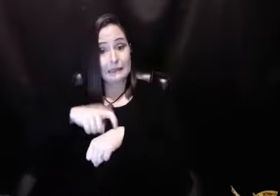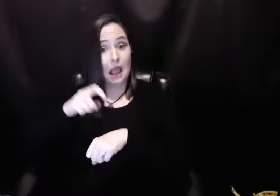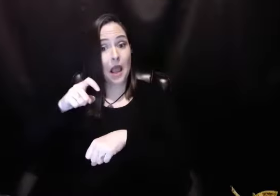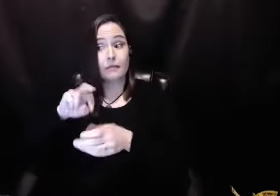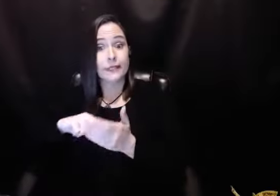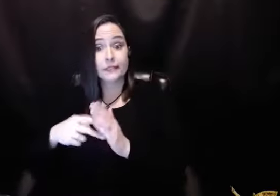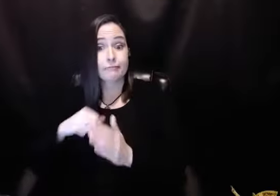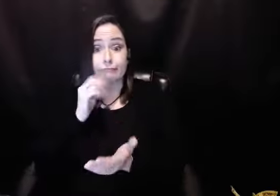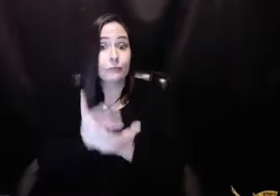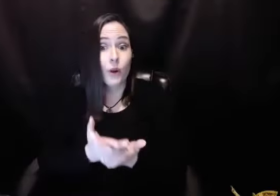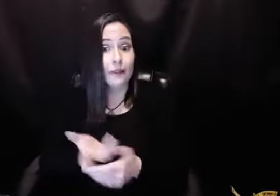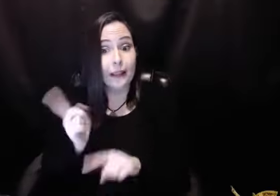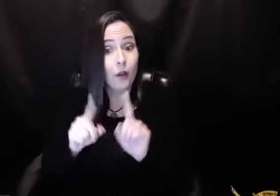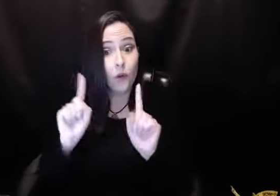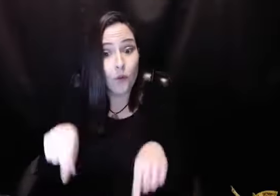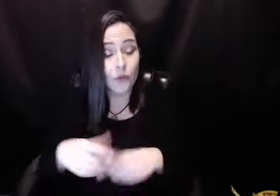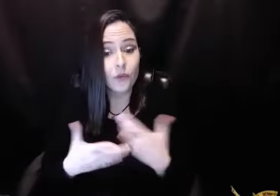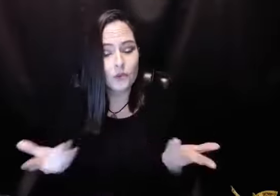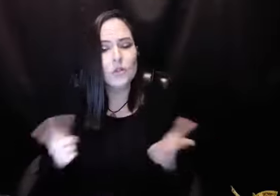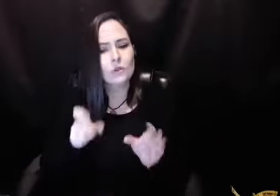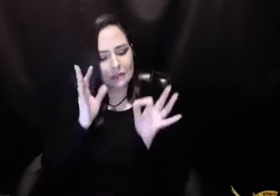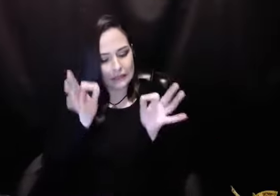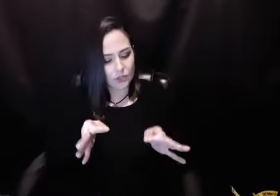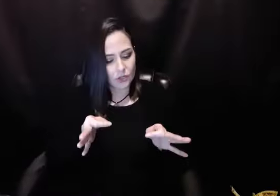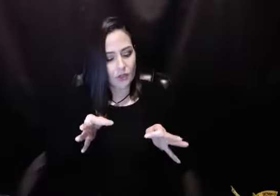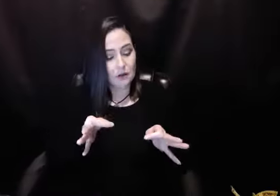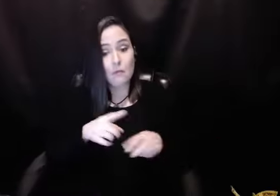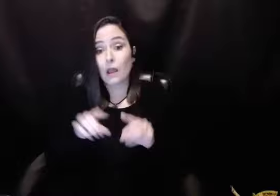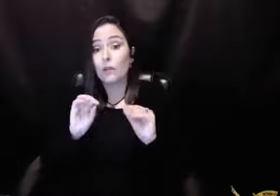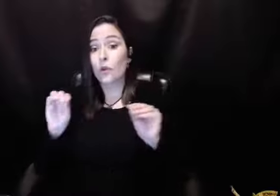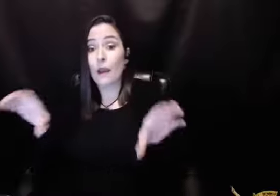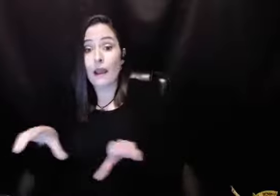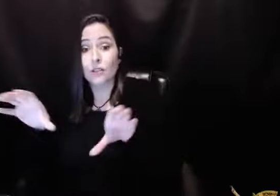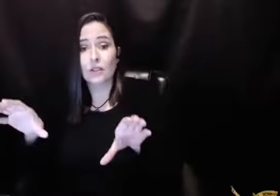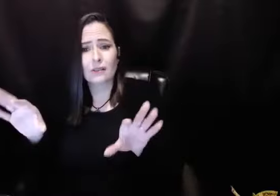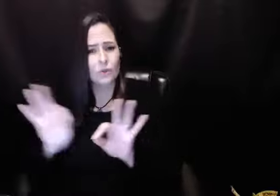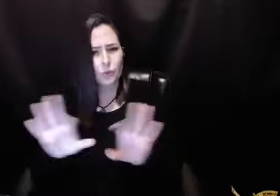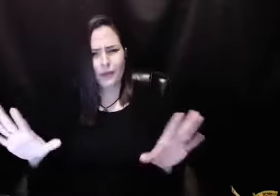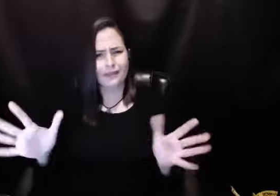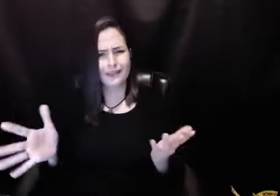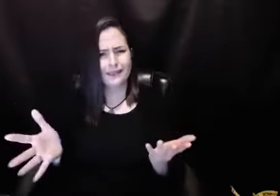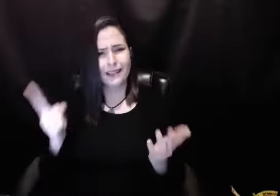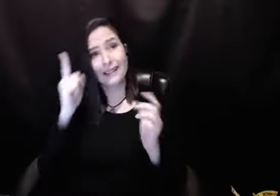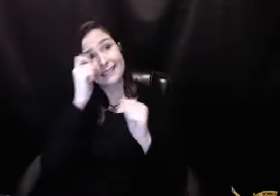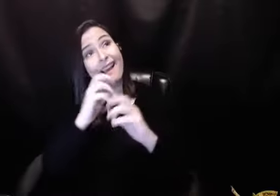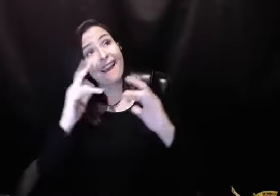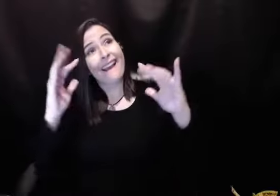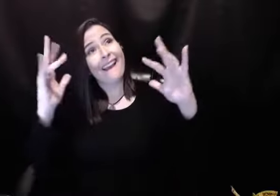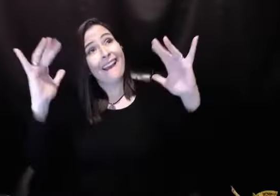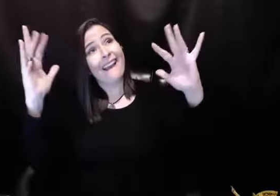on the way, I don't get there. And so you've got to take action. Once you make a decision, a decision without action is nothing.